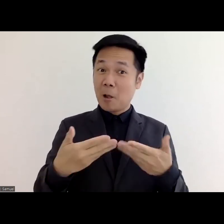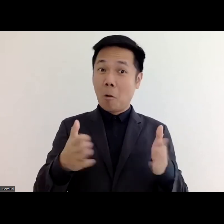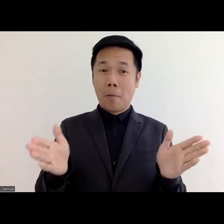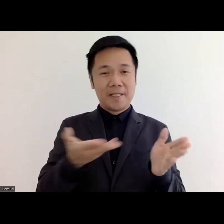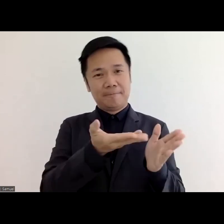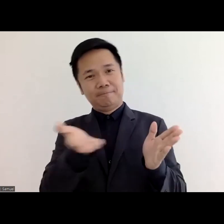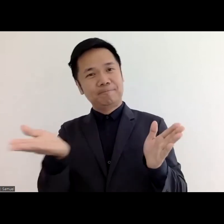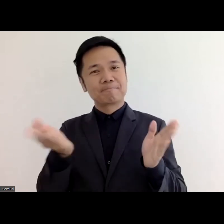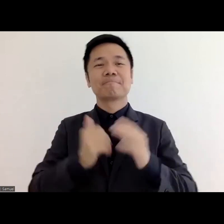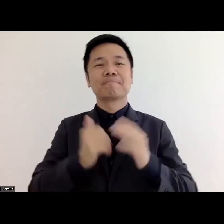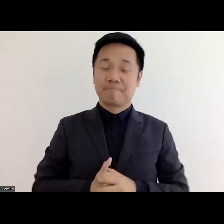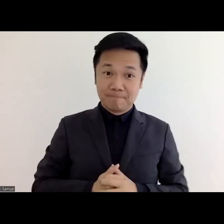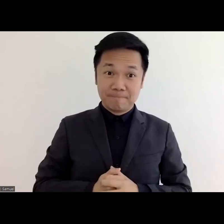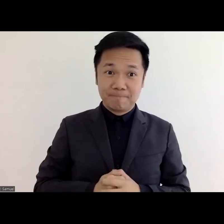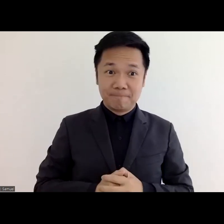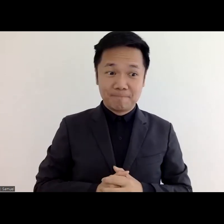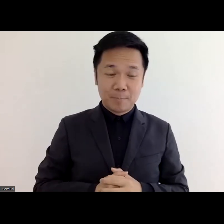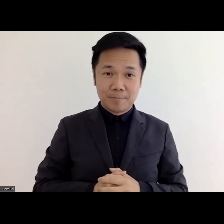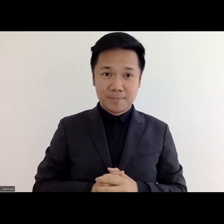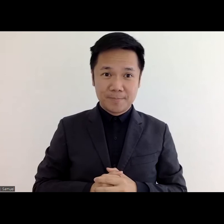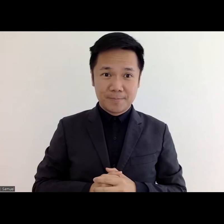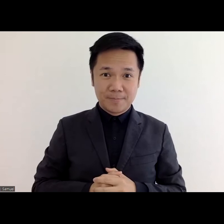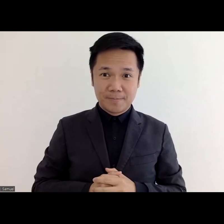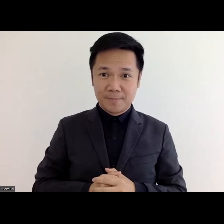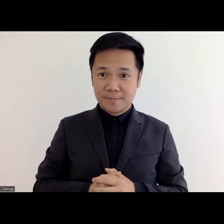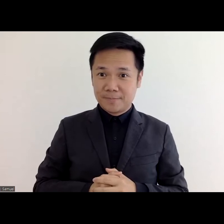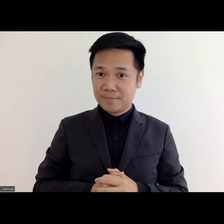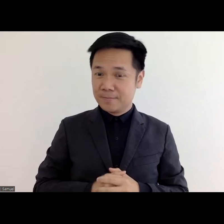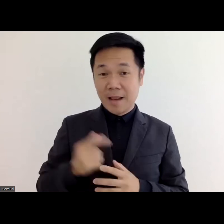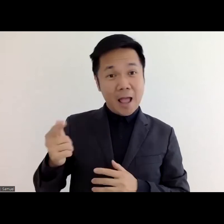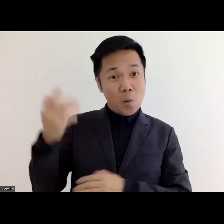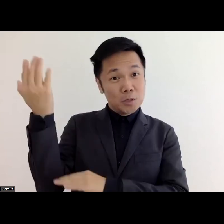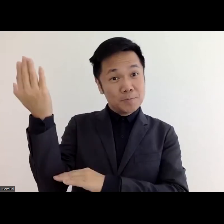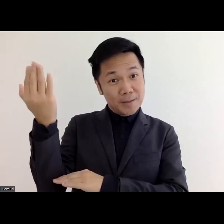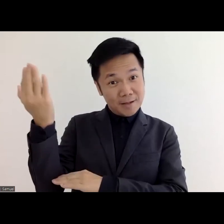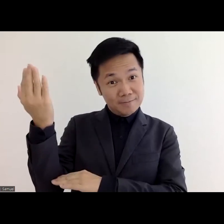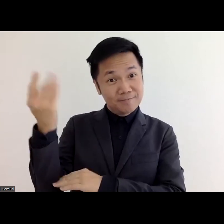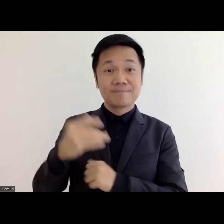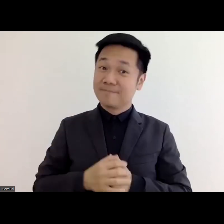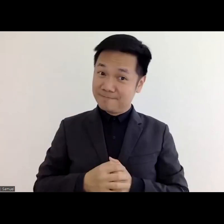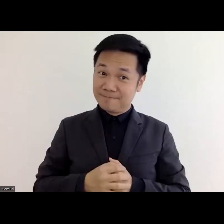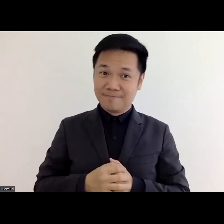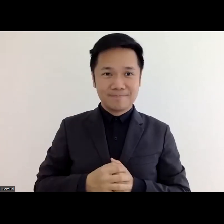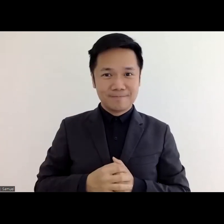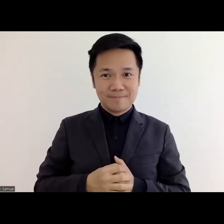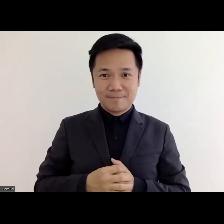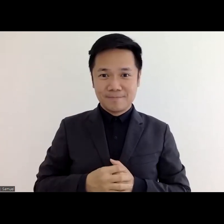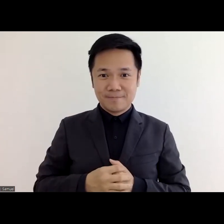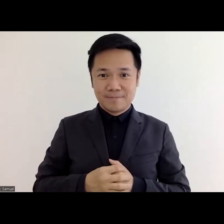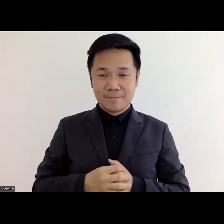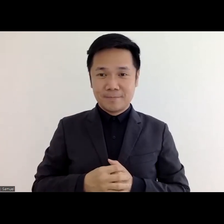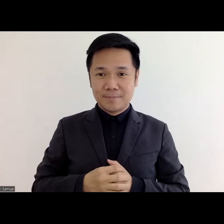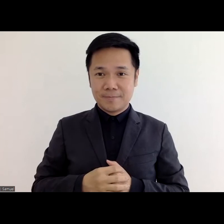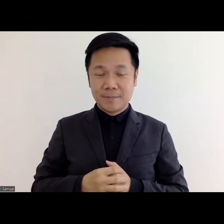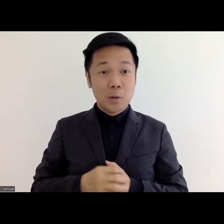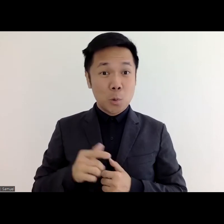all uh you have heard from our speakers if you have any question